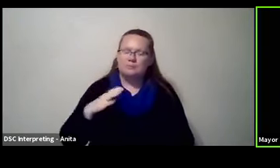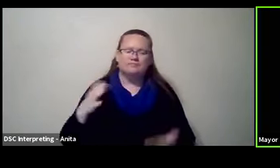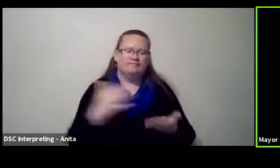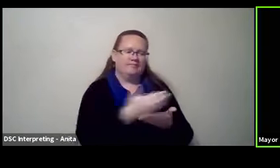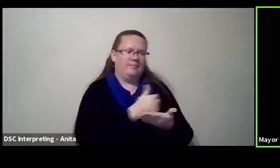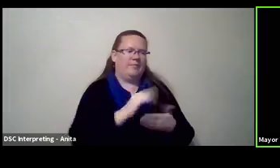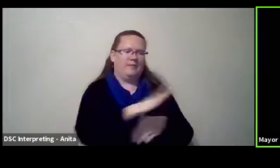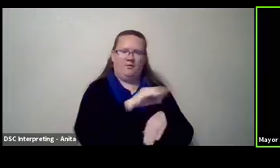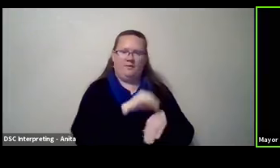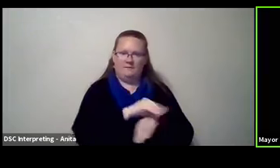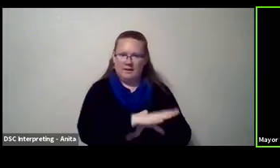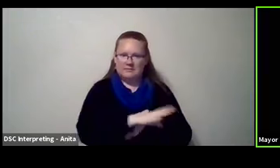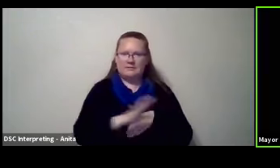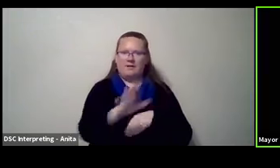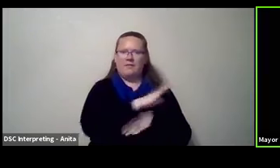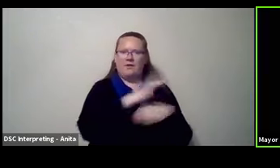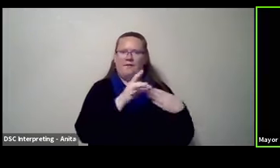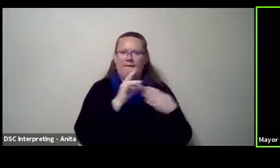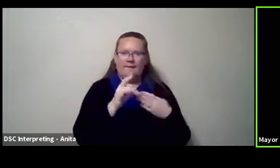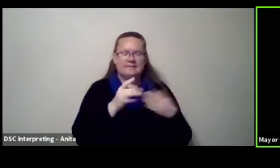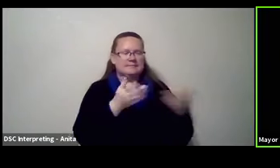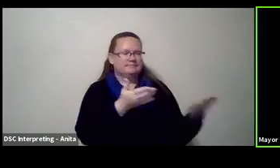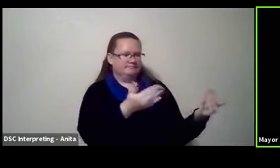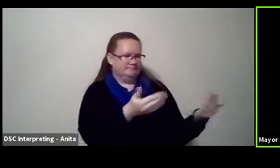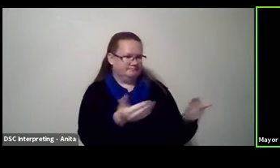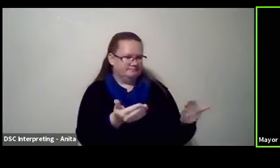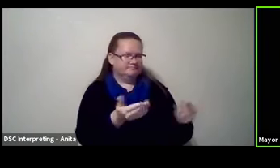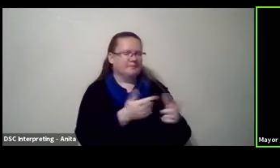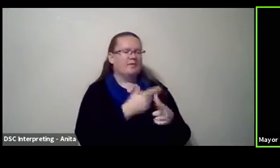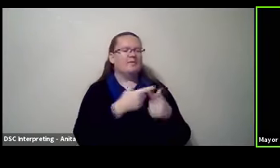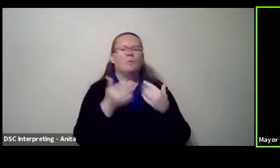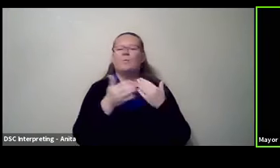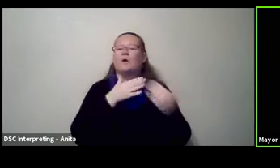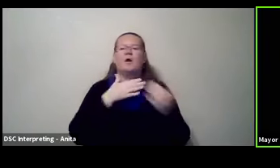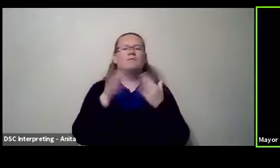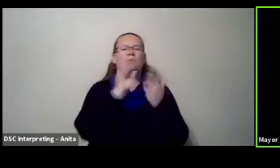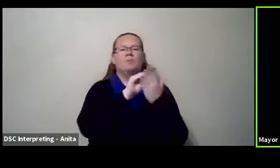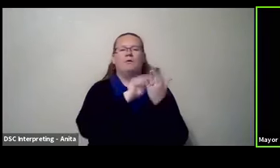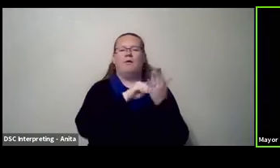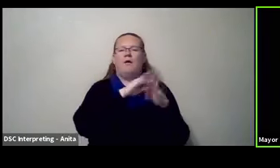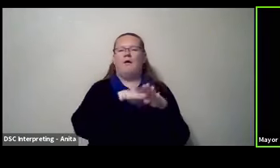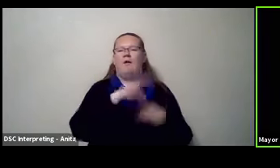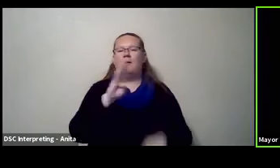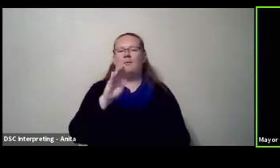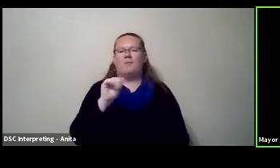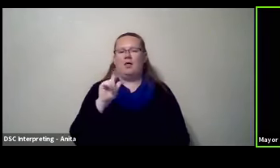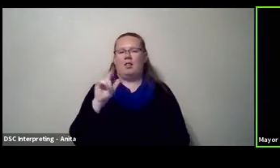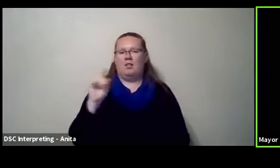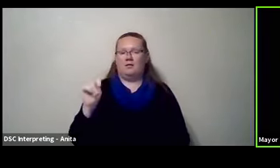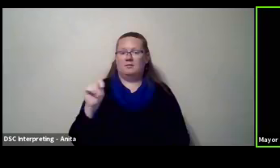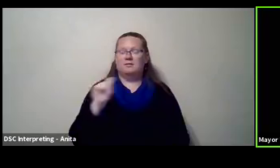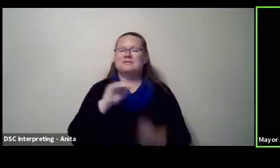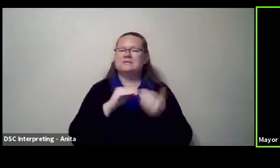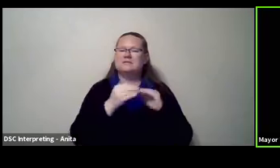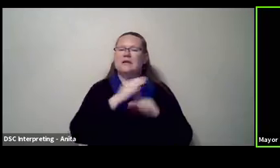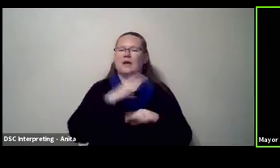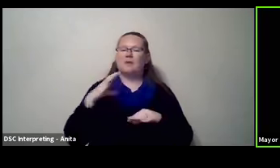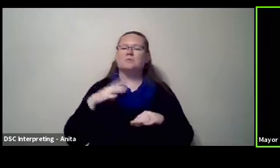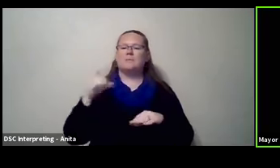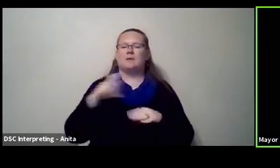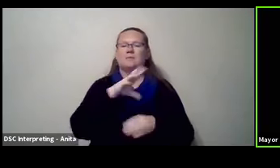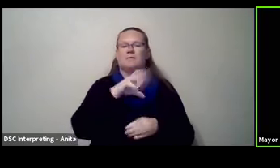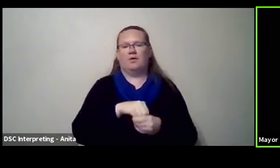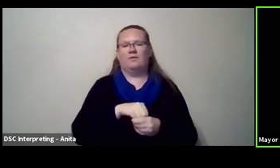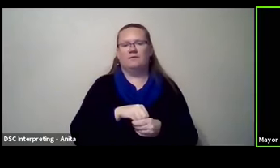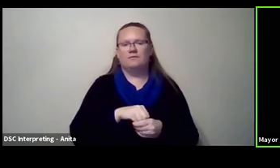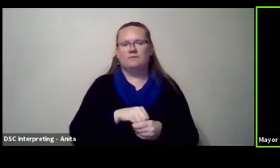guidance, um, regardless of what we put on the ballot, the citizen or the city council is going to have to be a part of that. So right now, um,